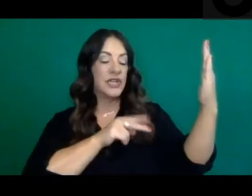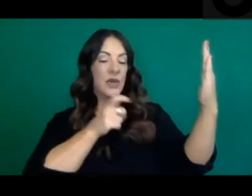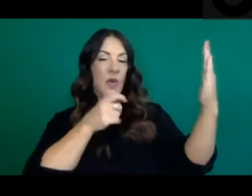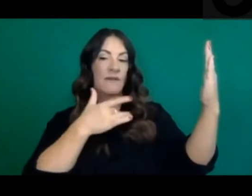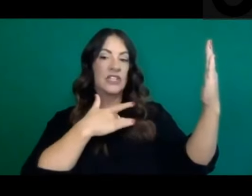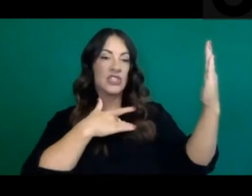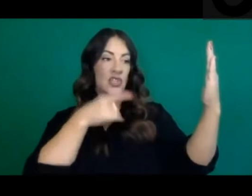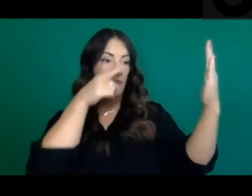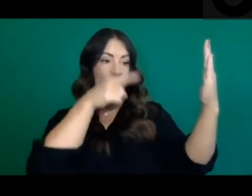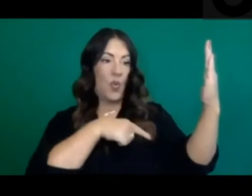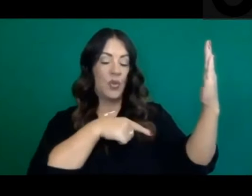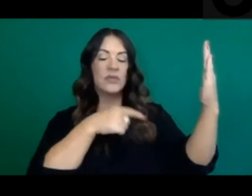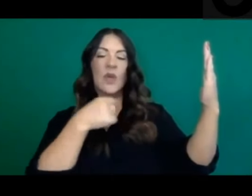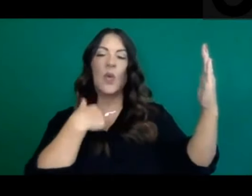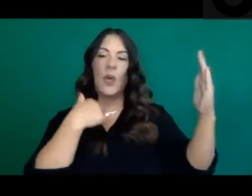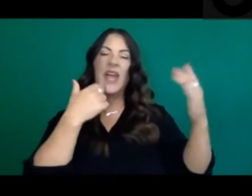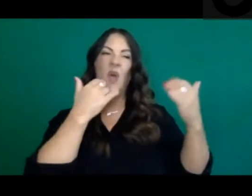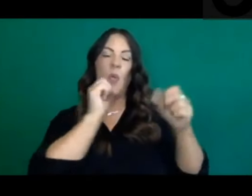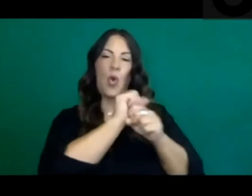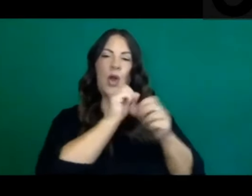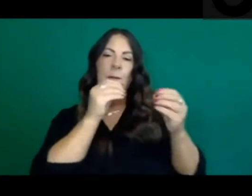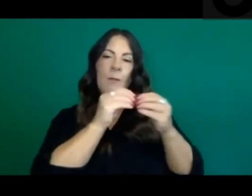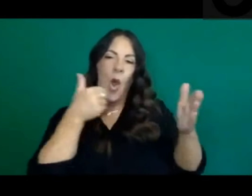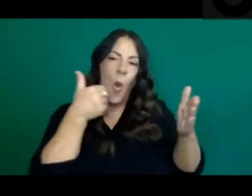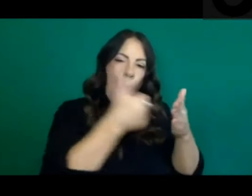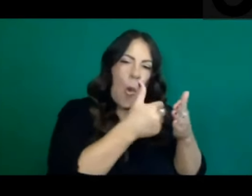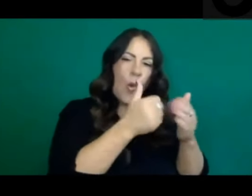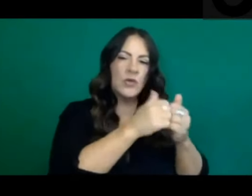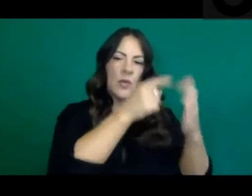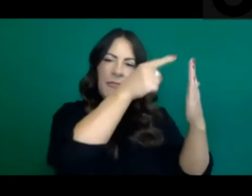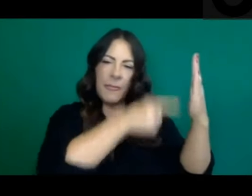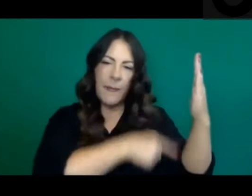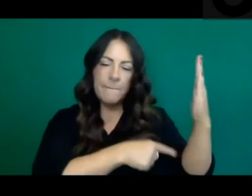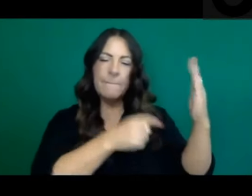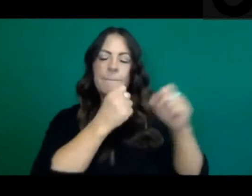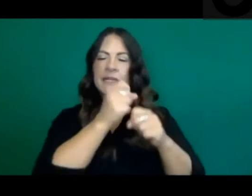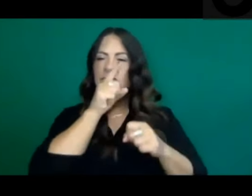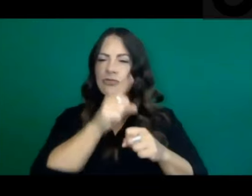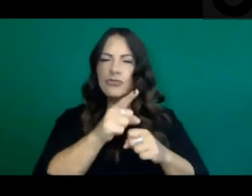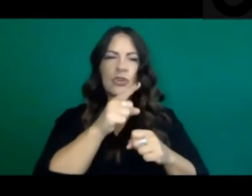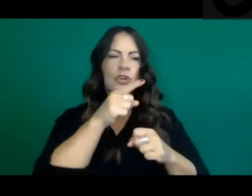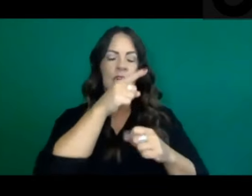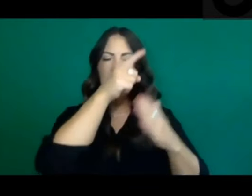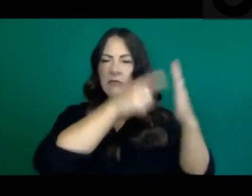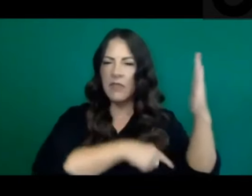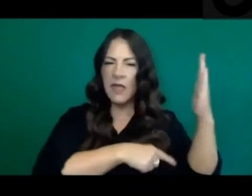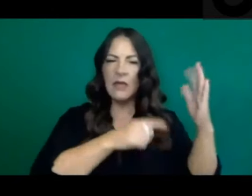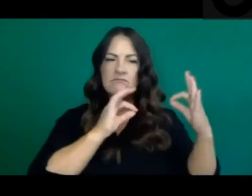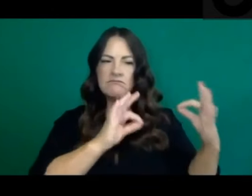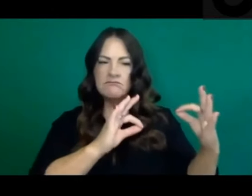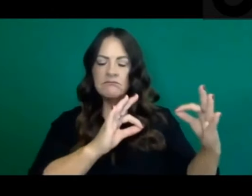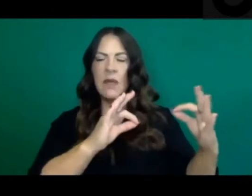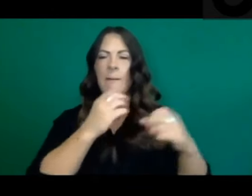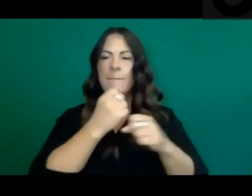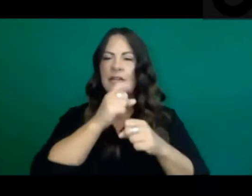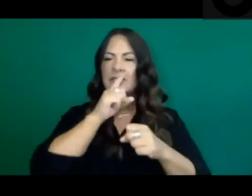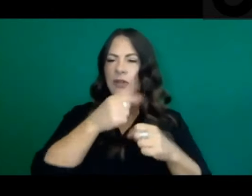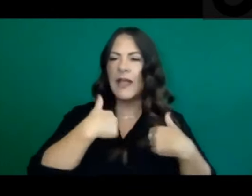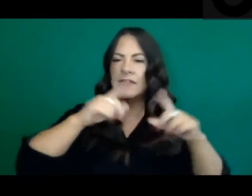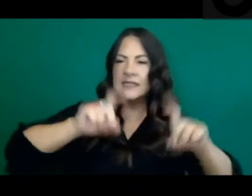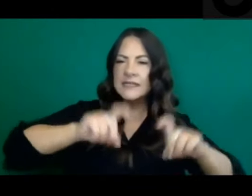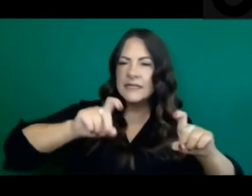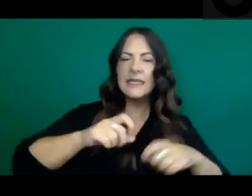work more closely with each county to ensure all of the different tools that we have at our disposal like testing,